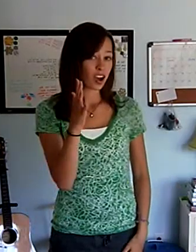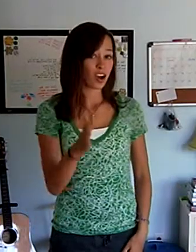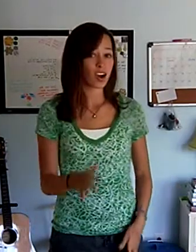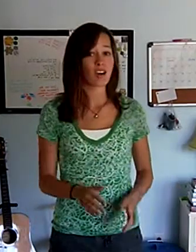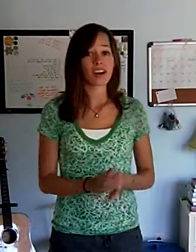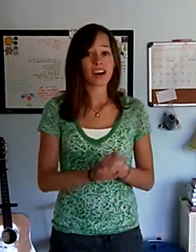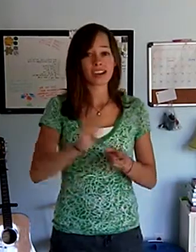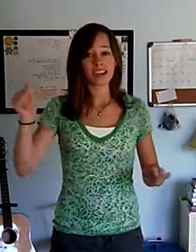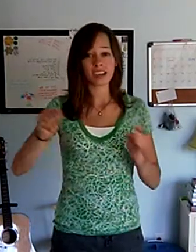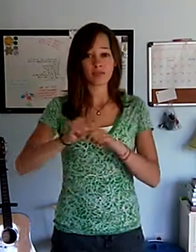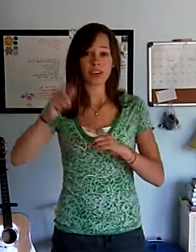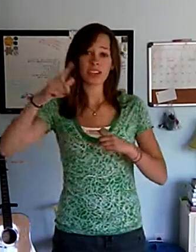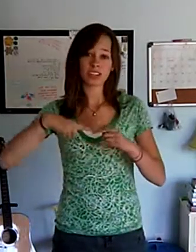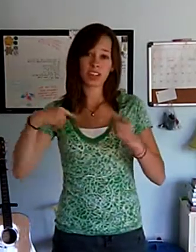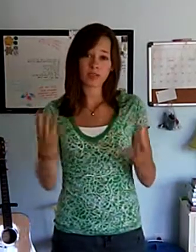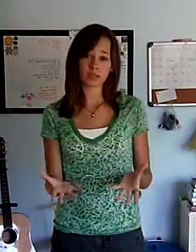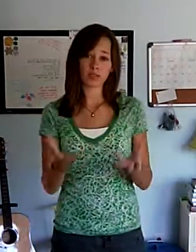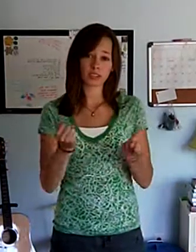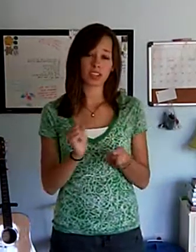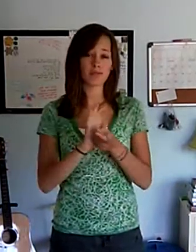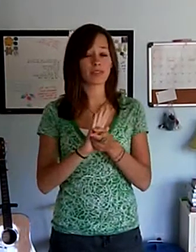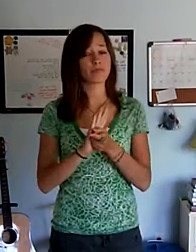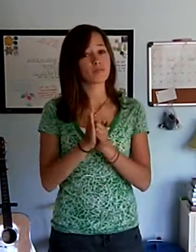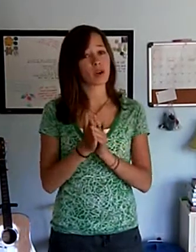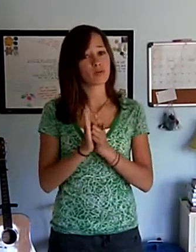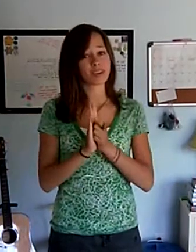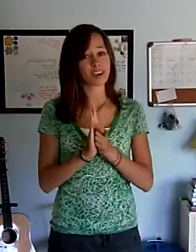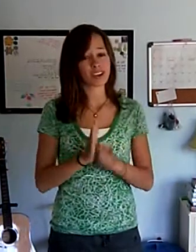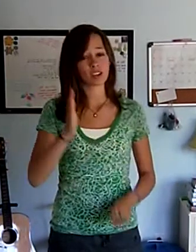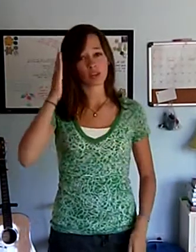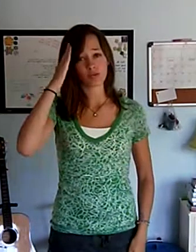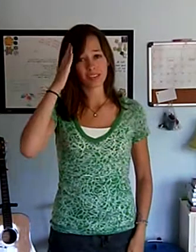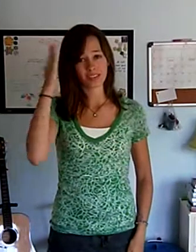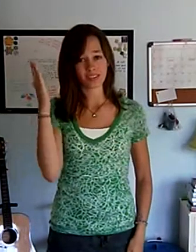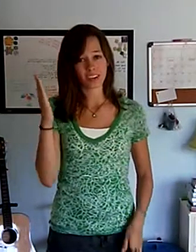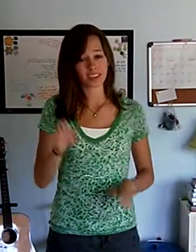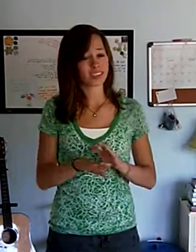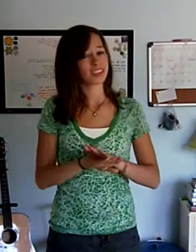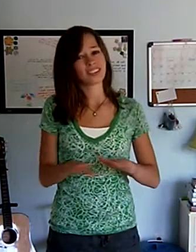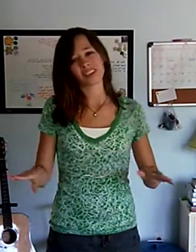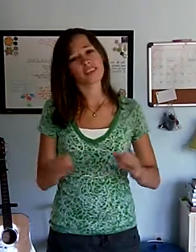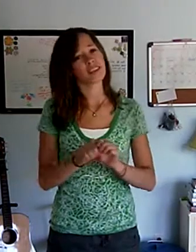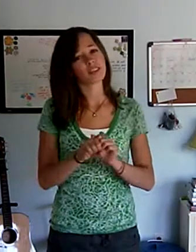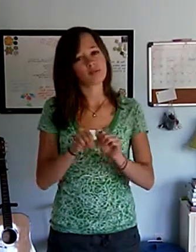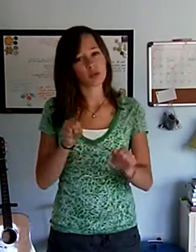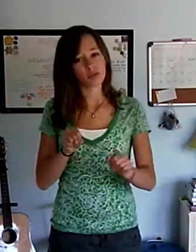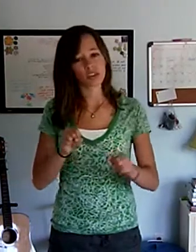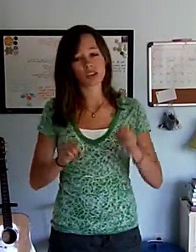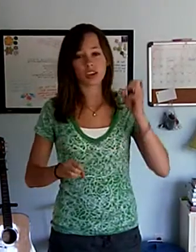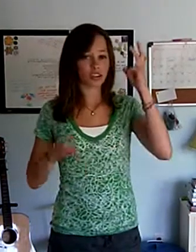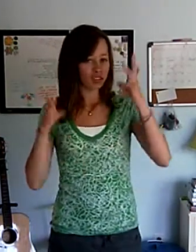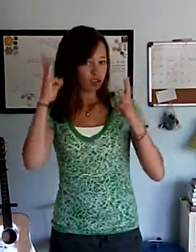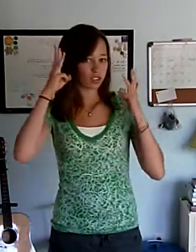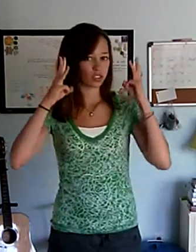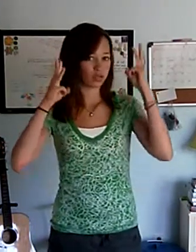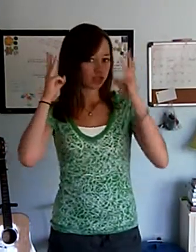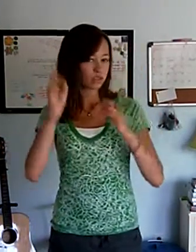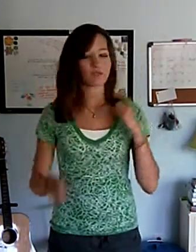I can't waste time so beautiful now I realize nothing's broken Don't need to worry